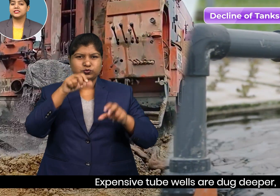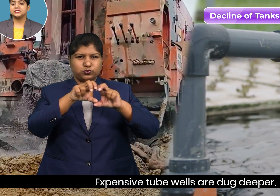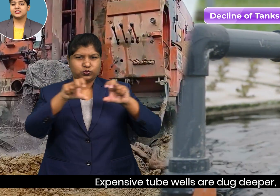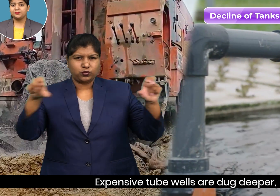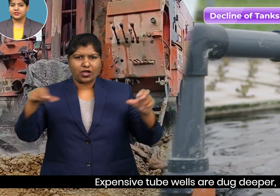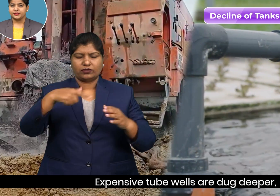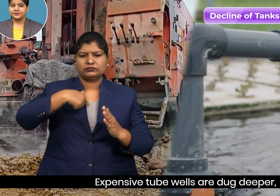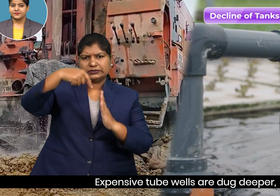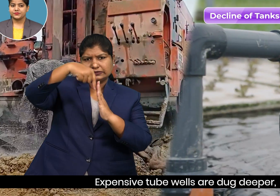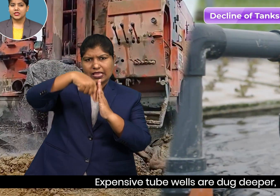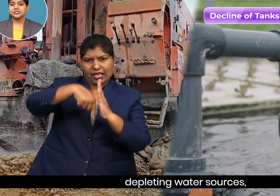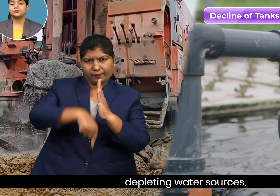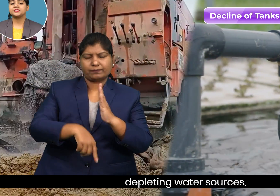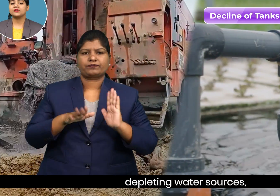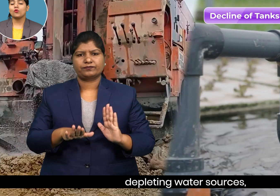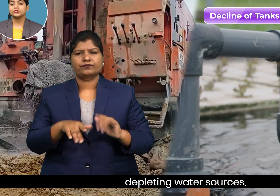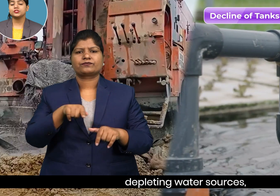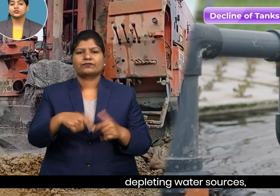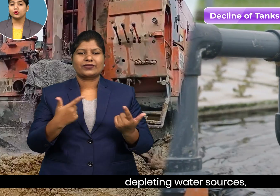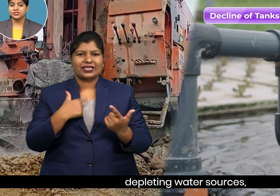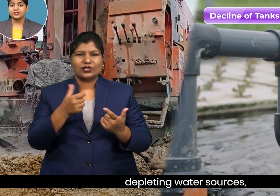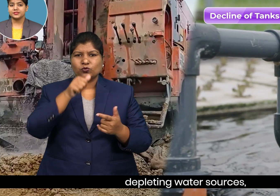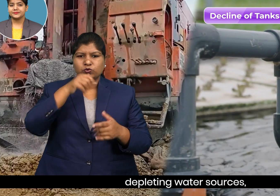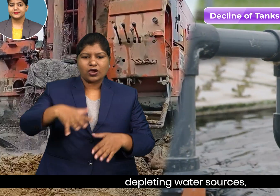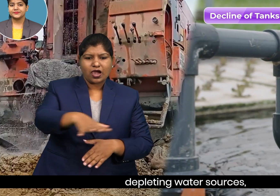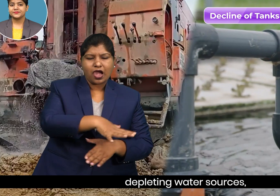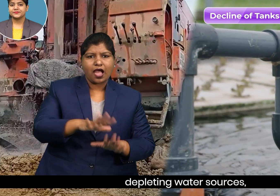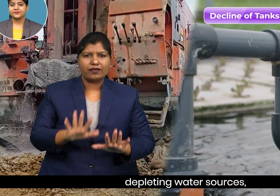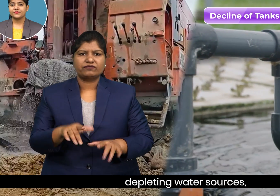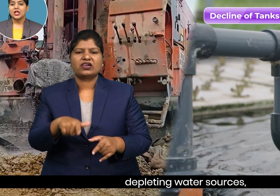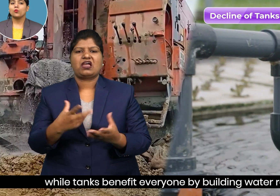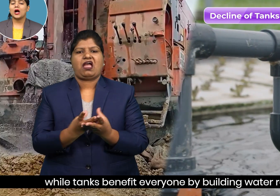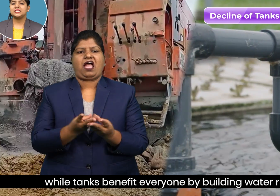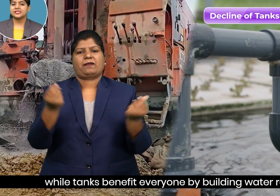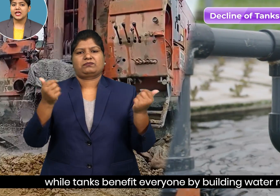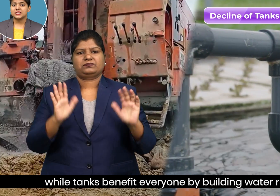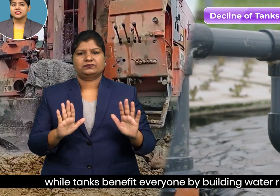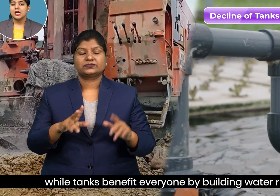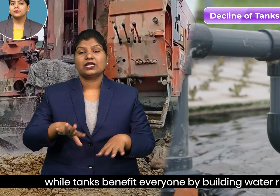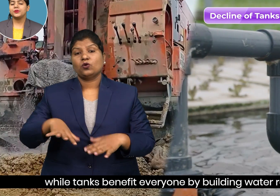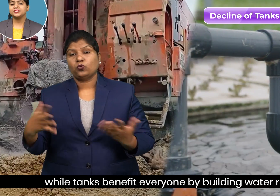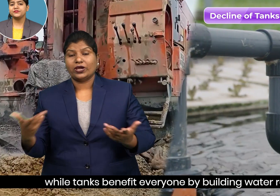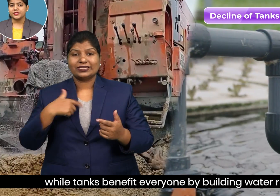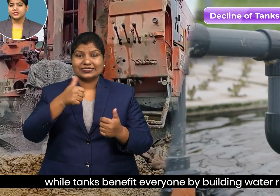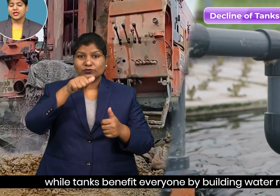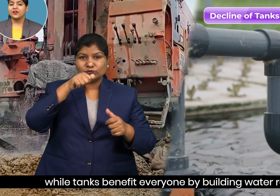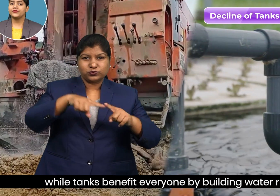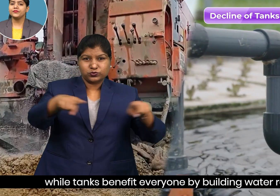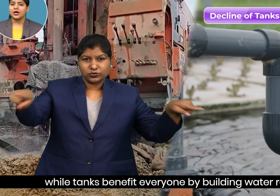dug deeper depleting water sources while tanks benefit everyone